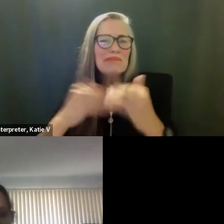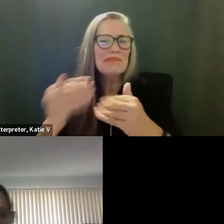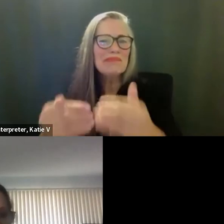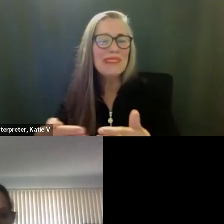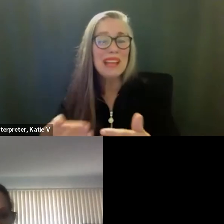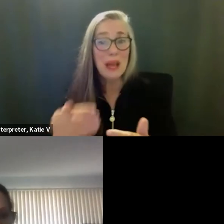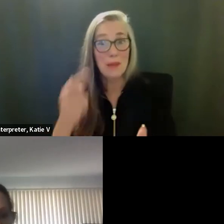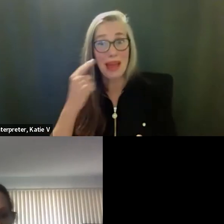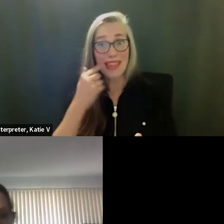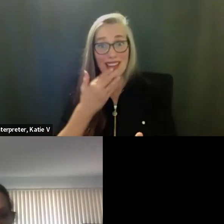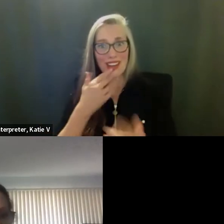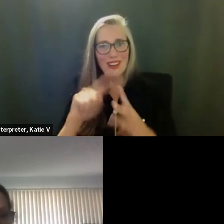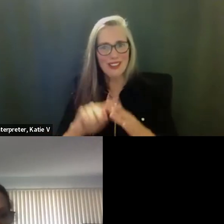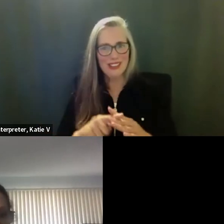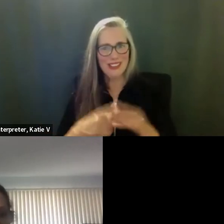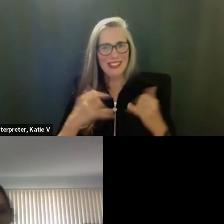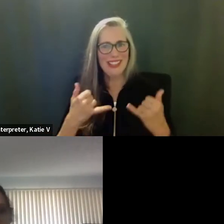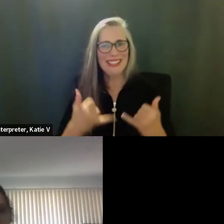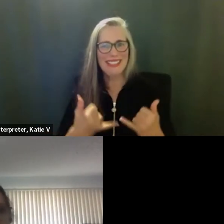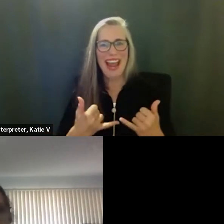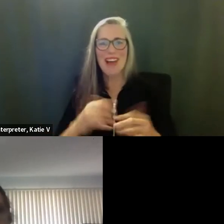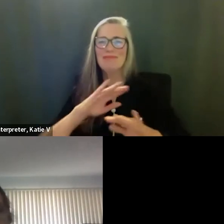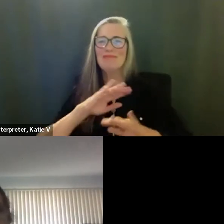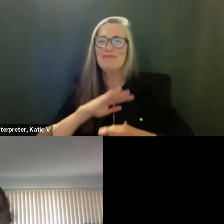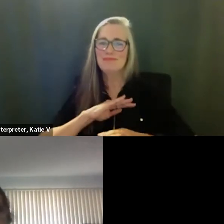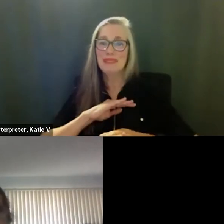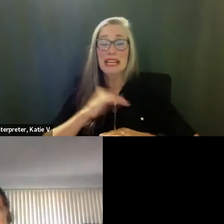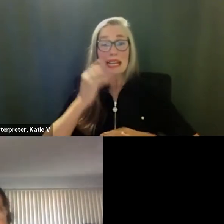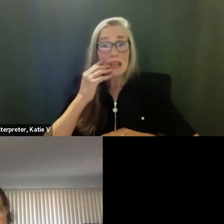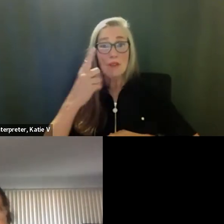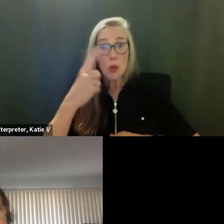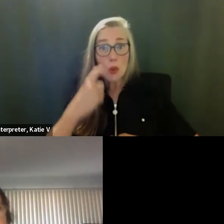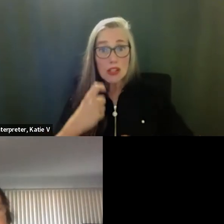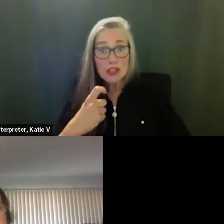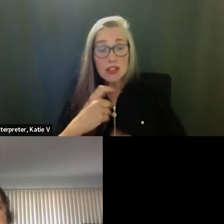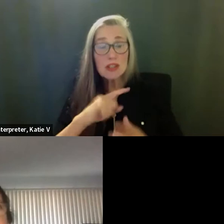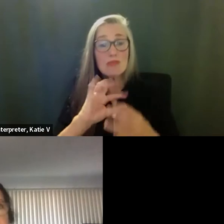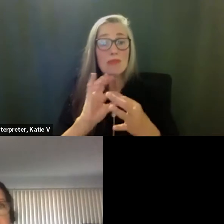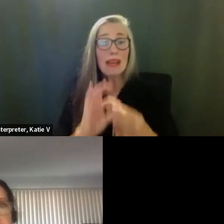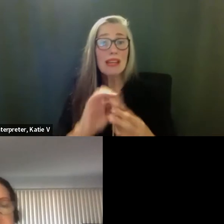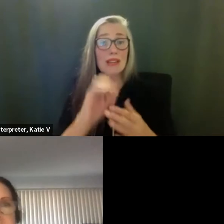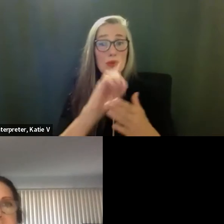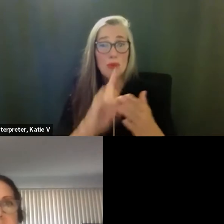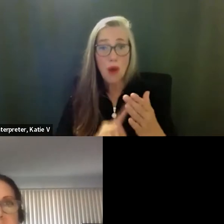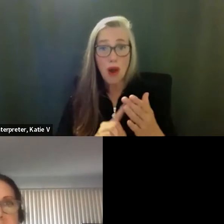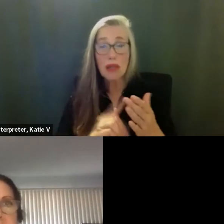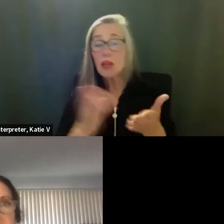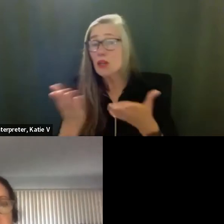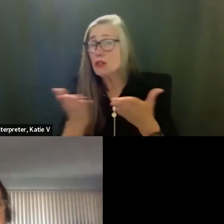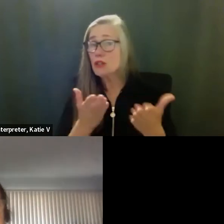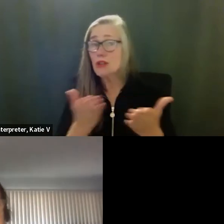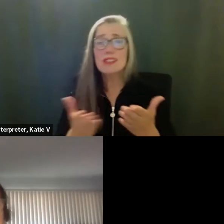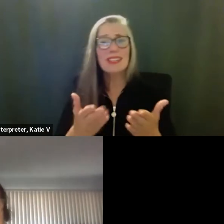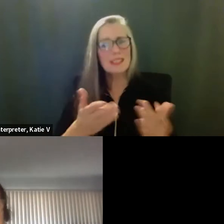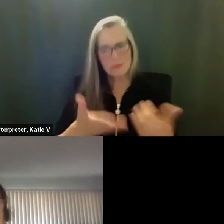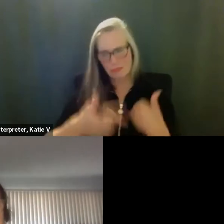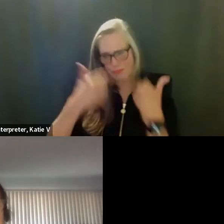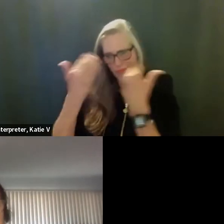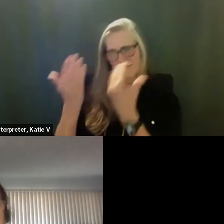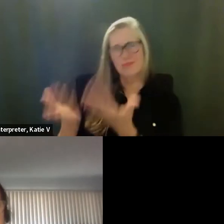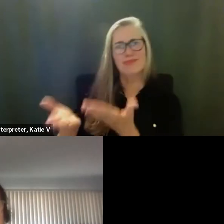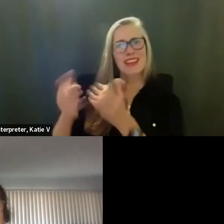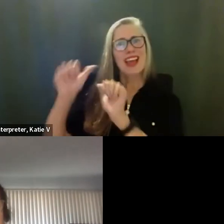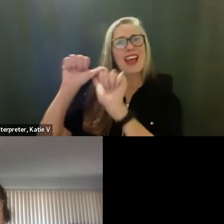so if you have any questions about the drawing or any kind of services that our architect, KBZ, Joe Wilcox is here, uh, he can answer the